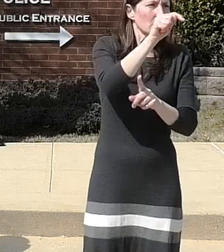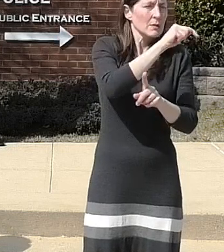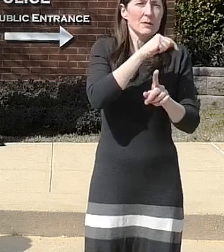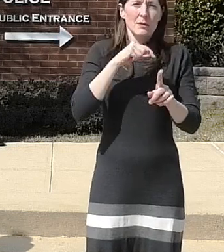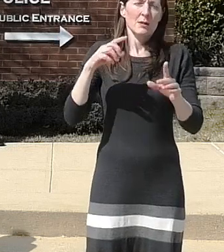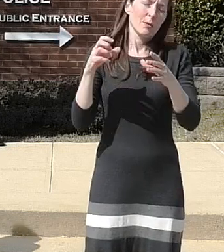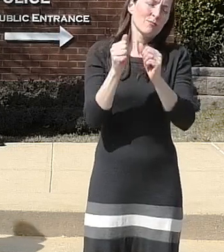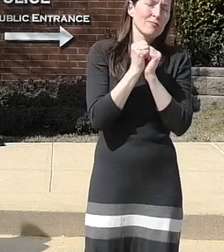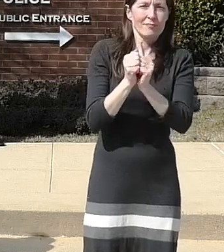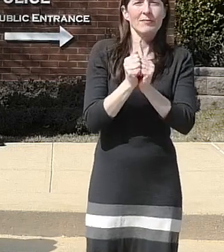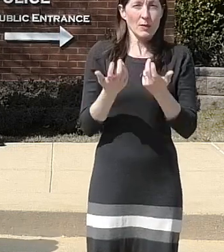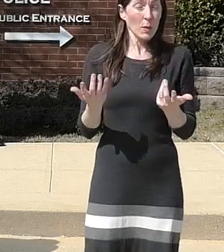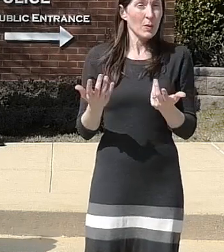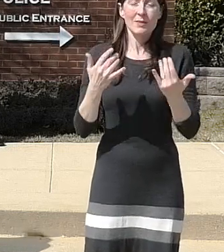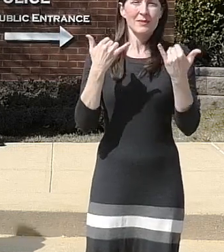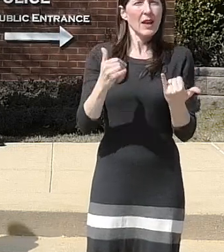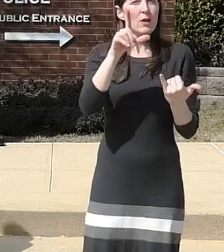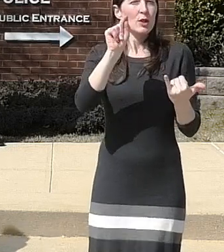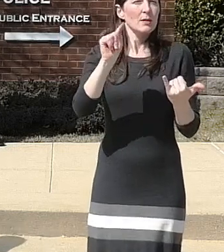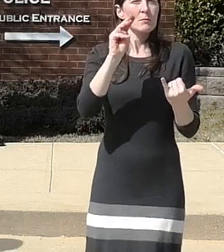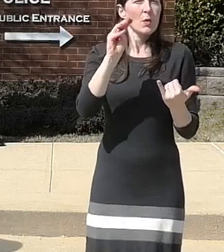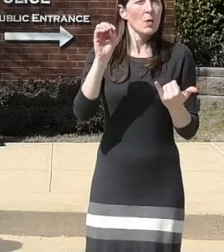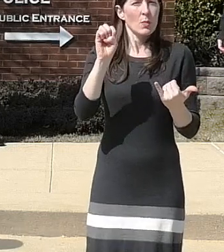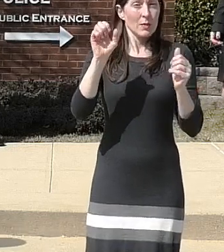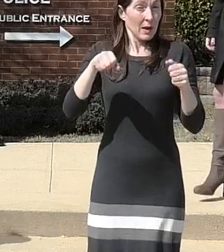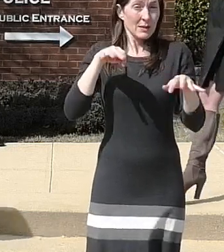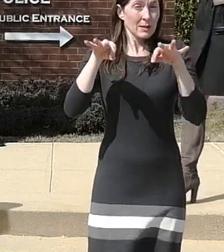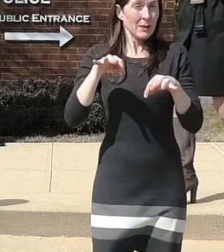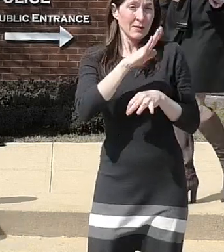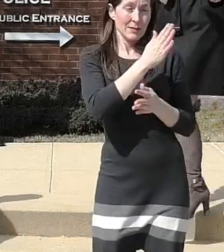with that i'll let lieutenant mo explain his portion